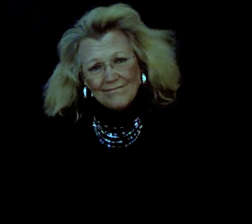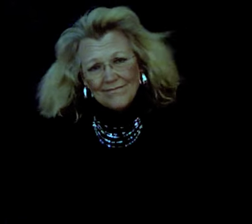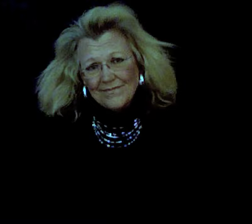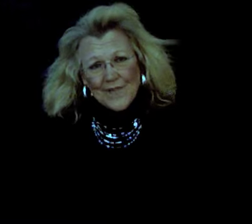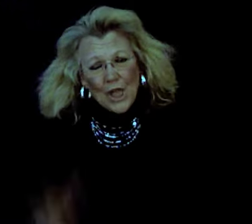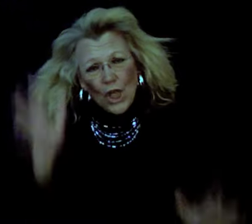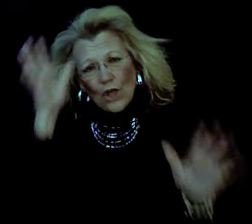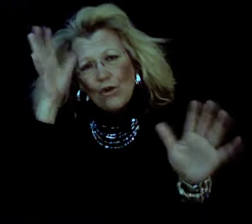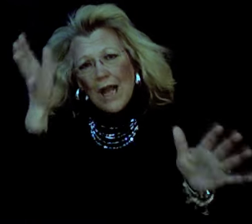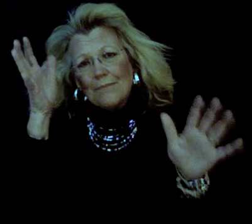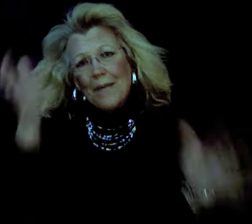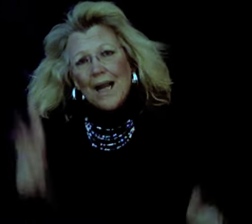Grandpa